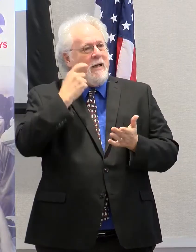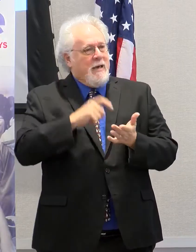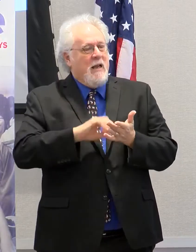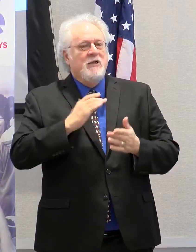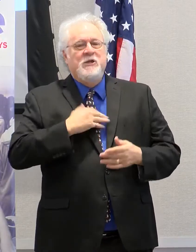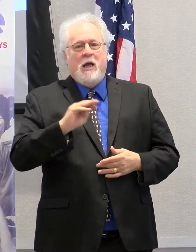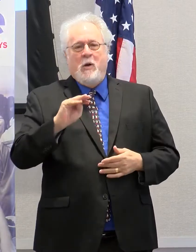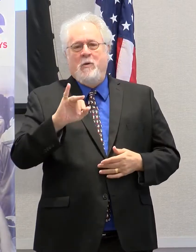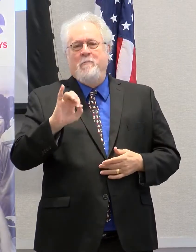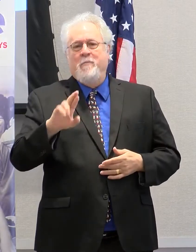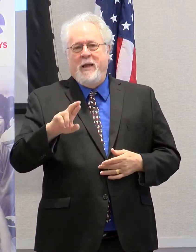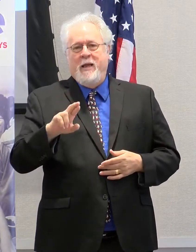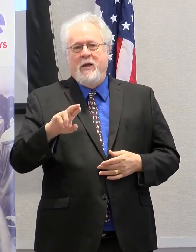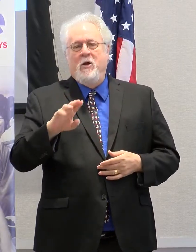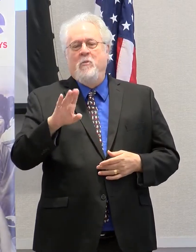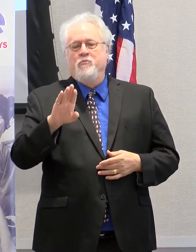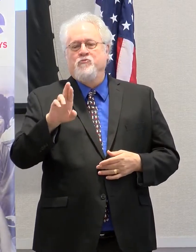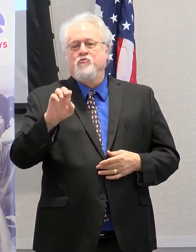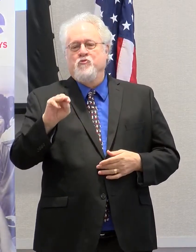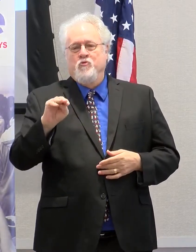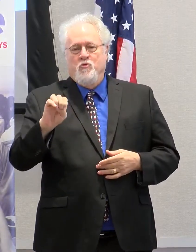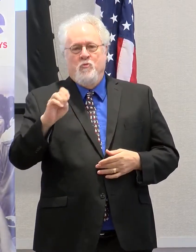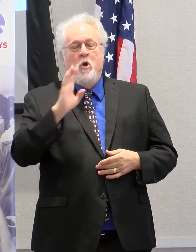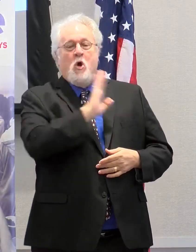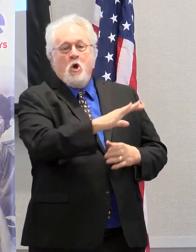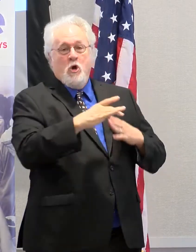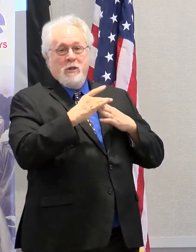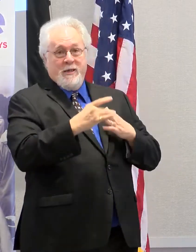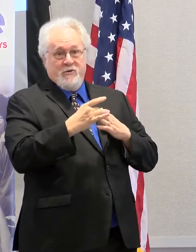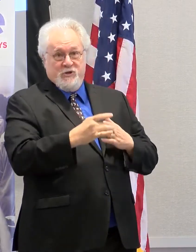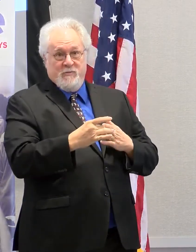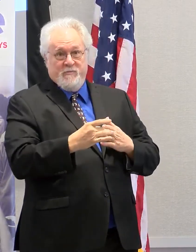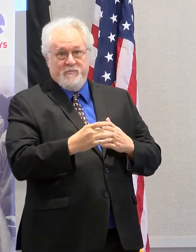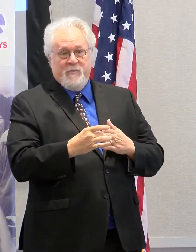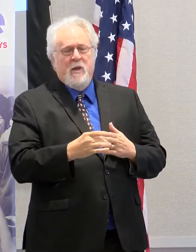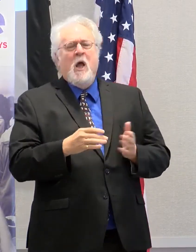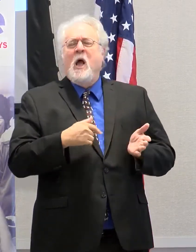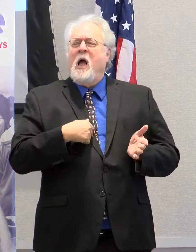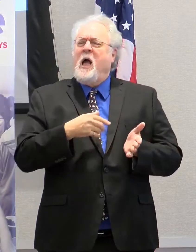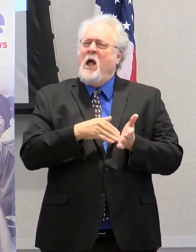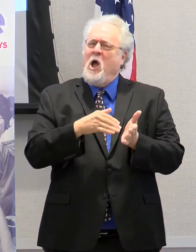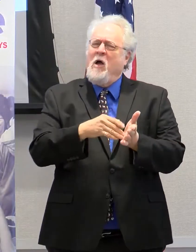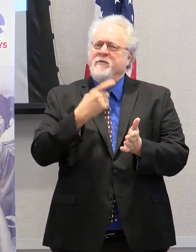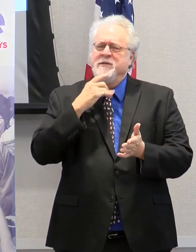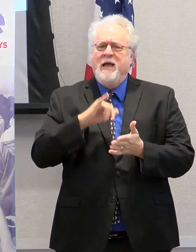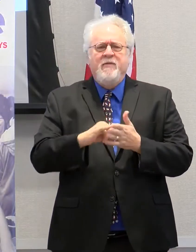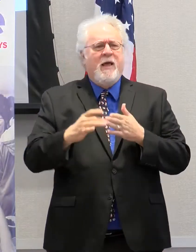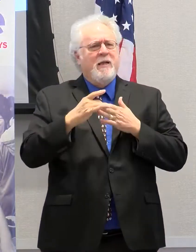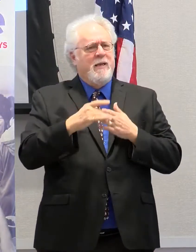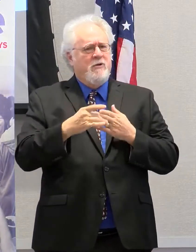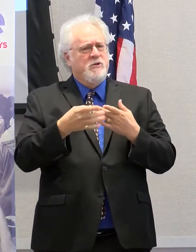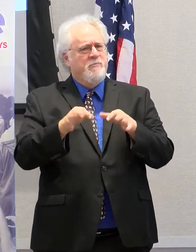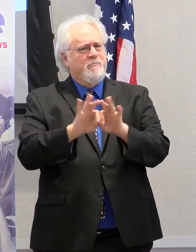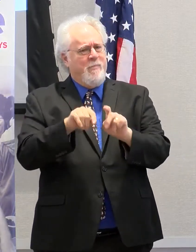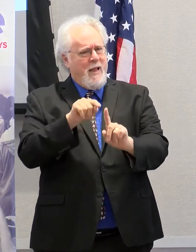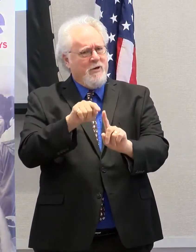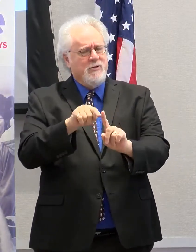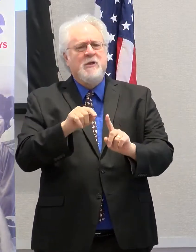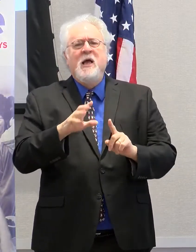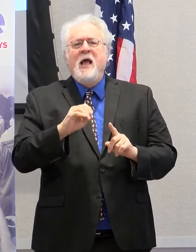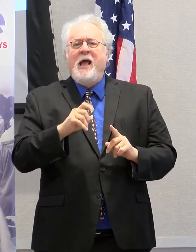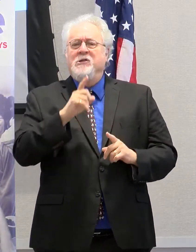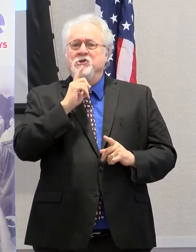our mayor, Mayor President Broome, for her leadership. You know, I often say that leadership matters, and certainly